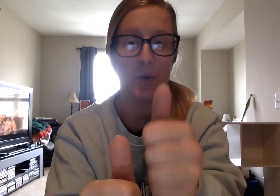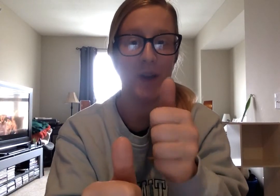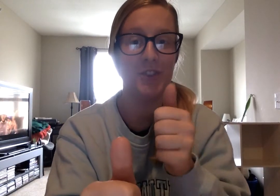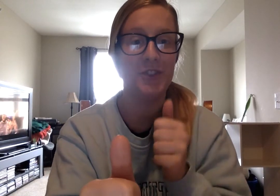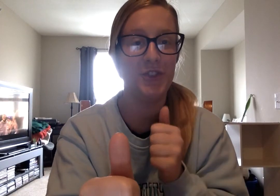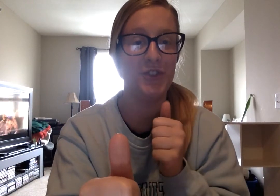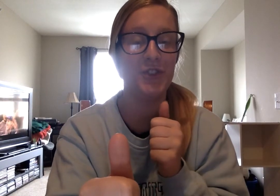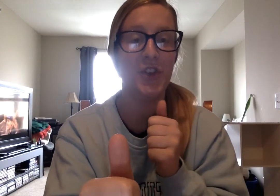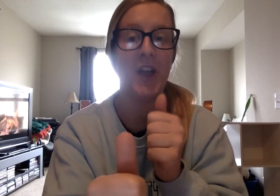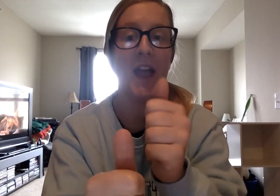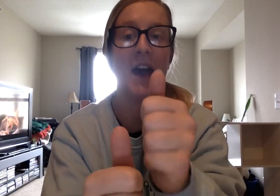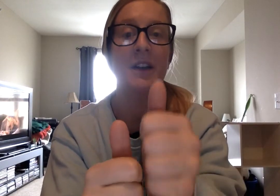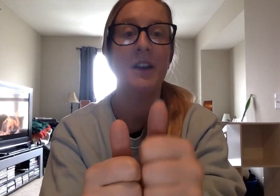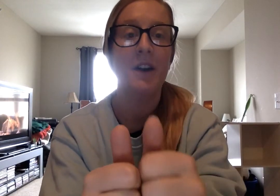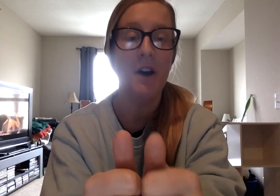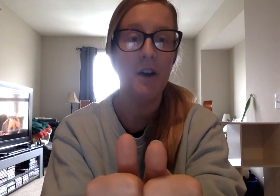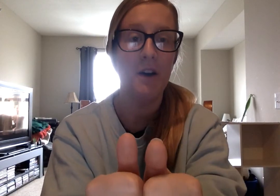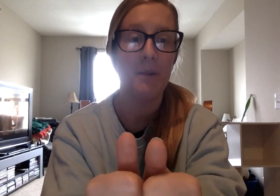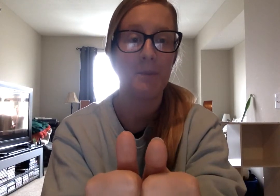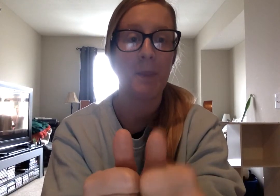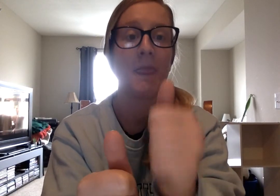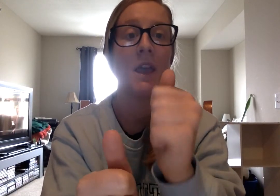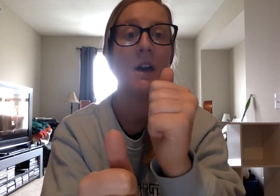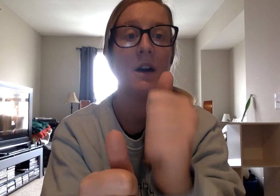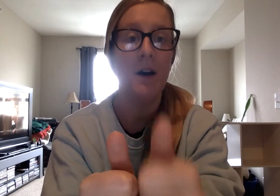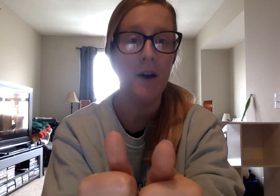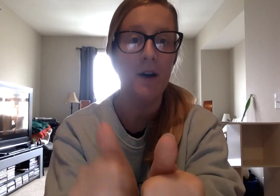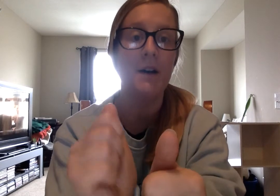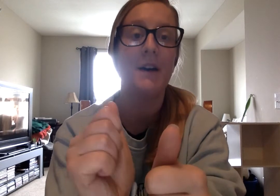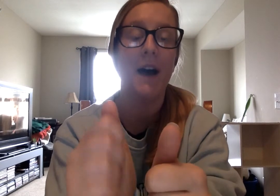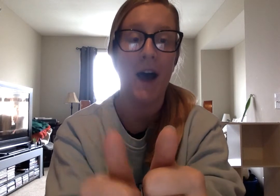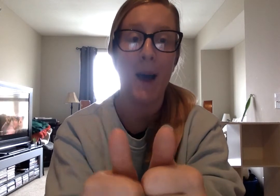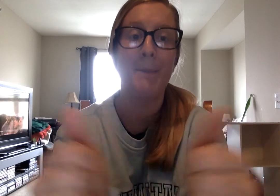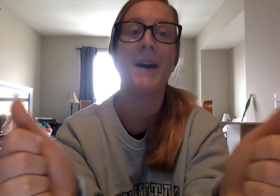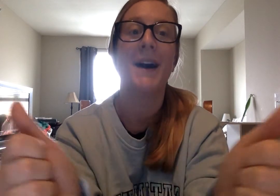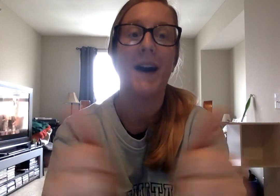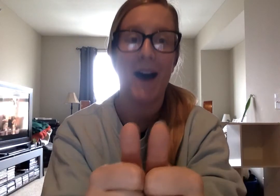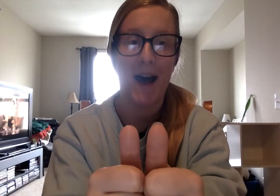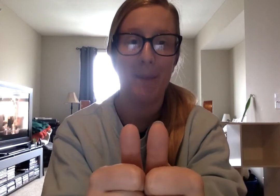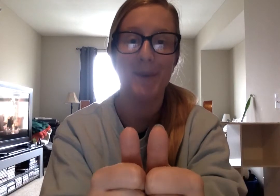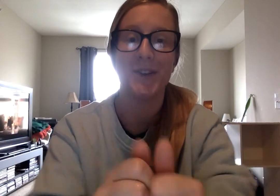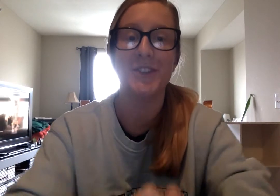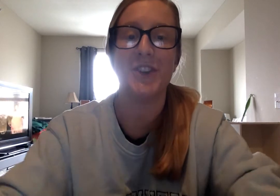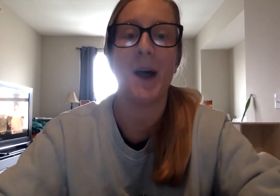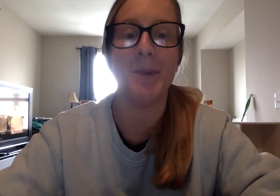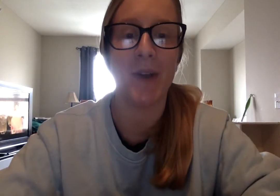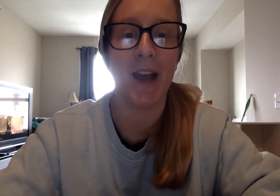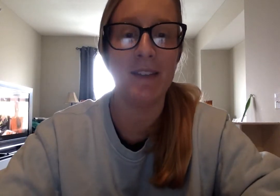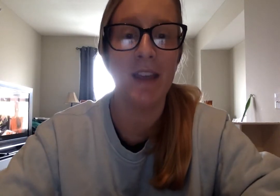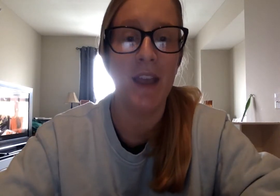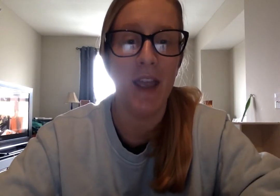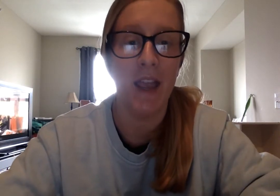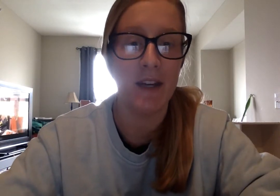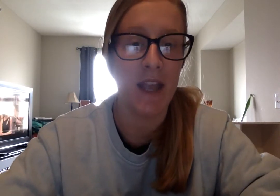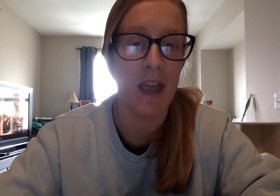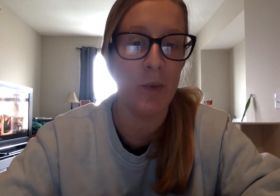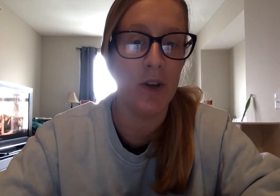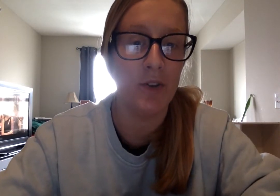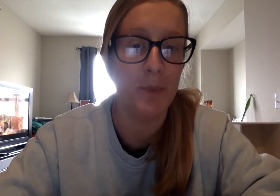away. Sh. Add. H. H. Op. Pop. Good job you guys. And again we're going to do